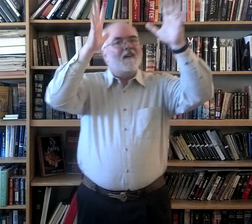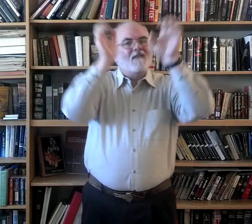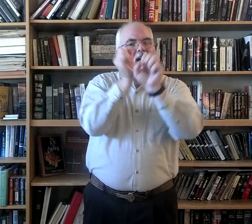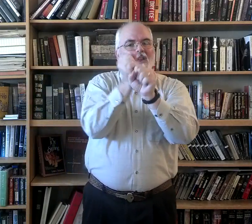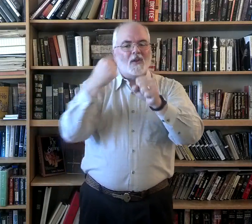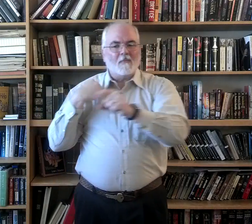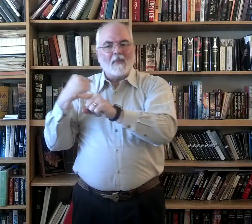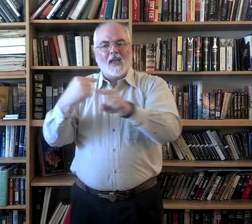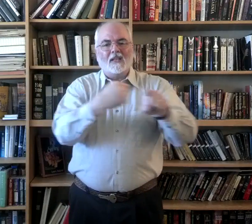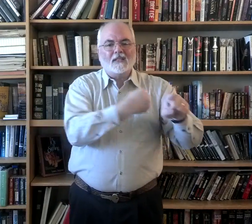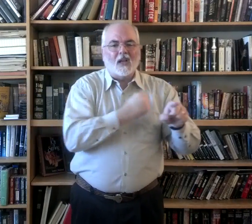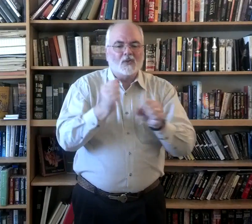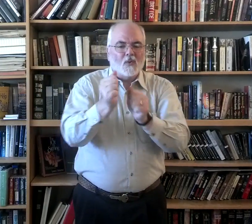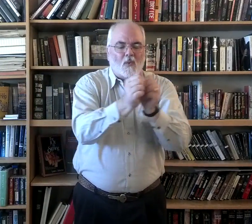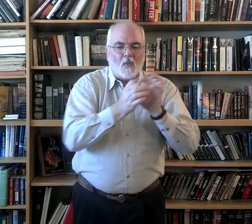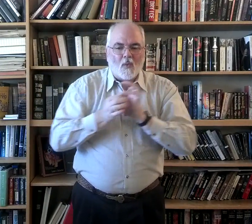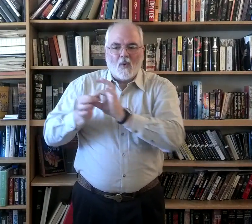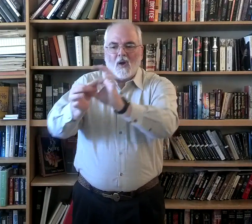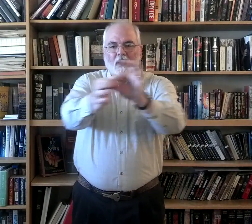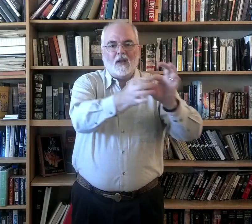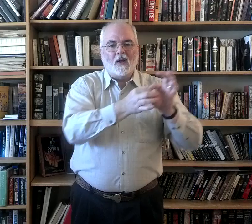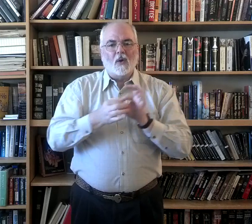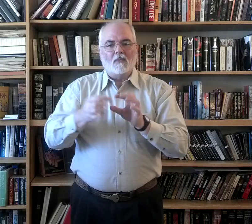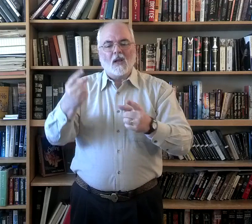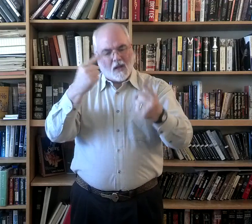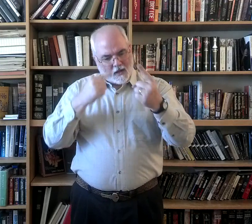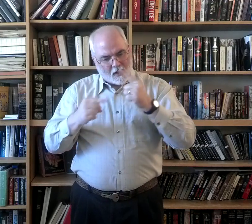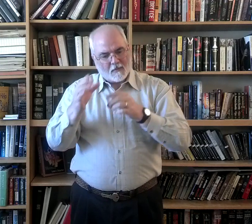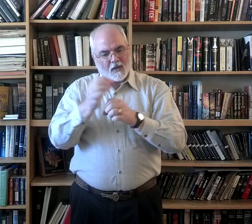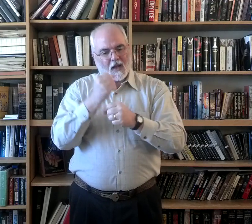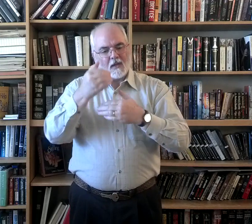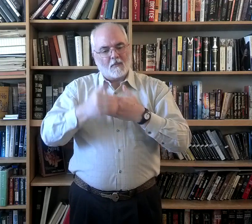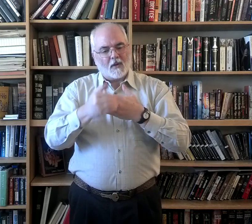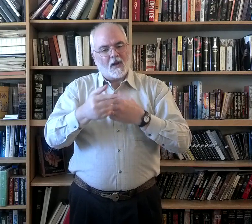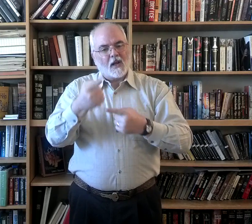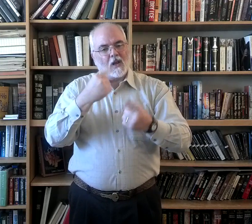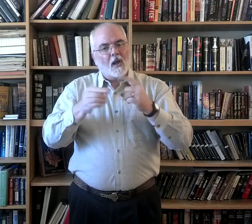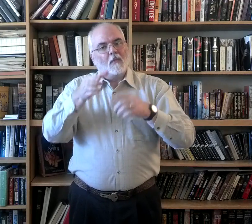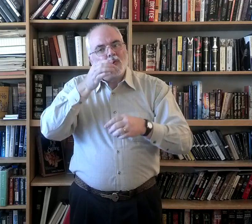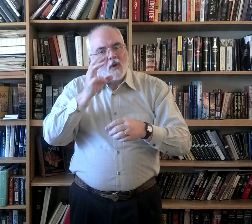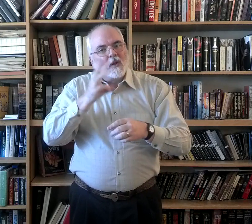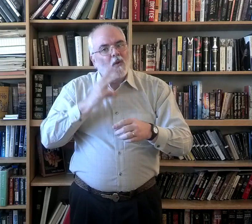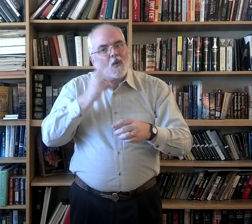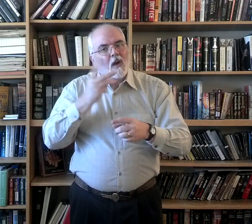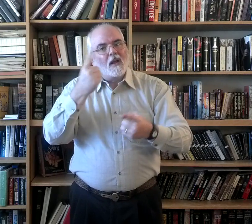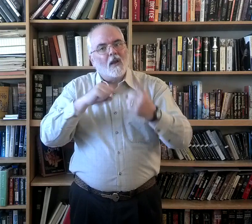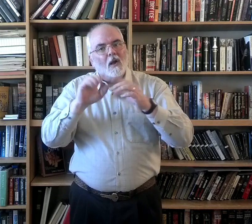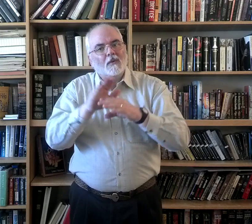Father makes us long. Come take the bread, come drink the wine, come share the